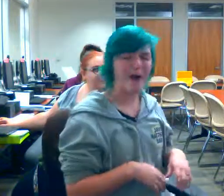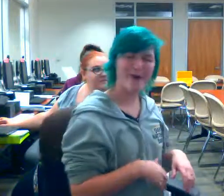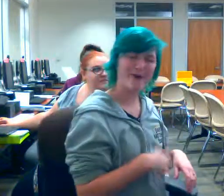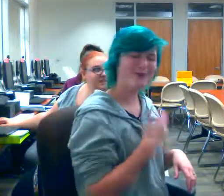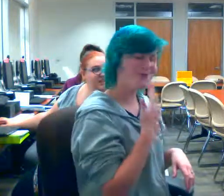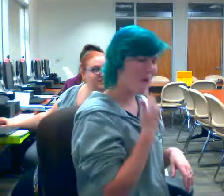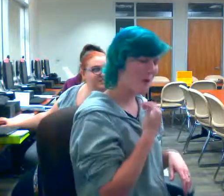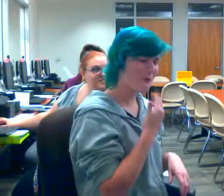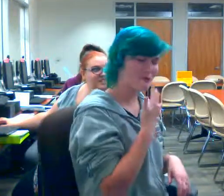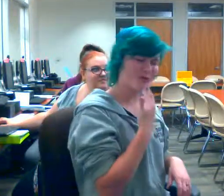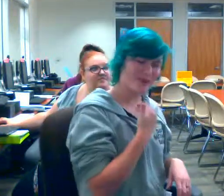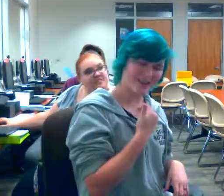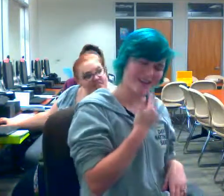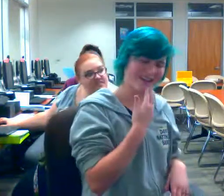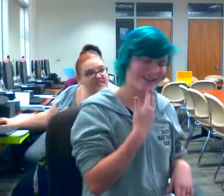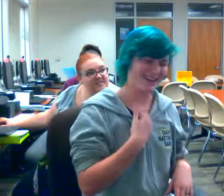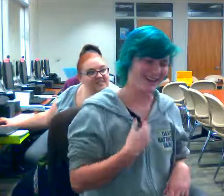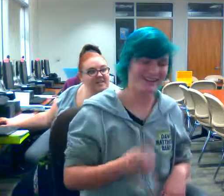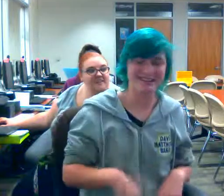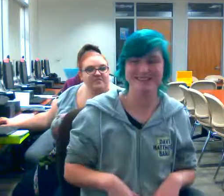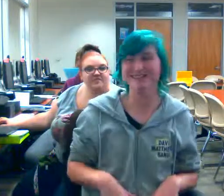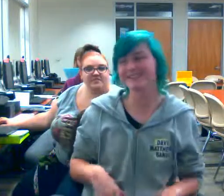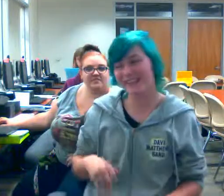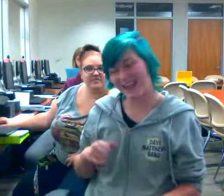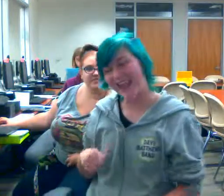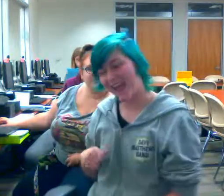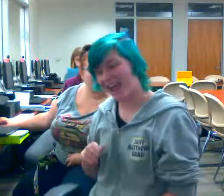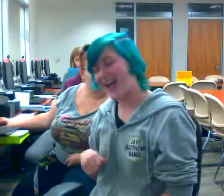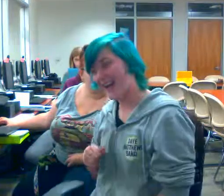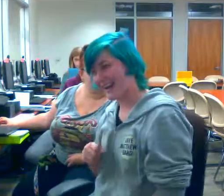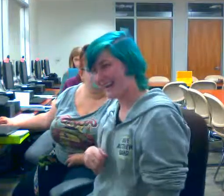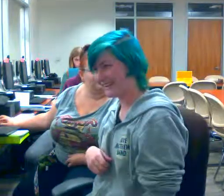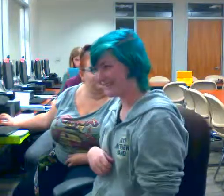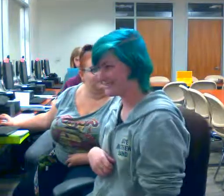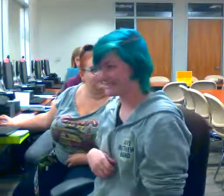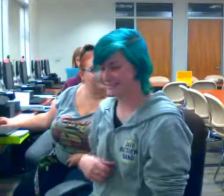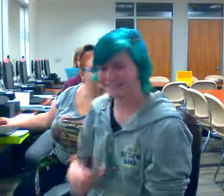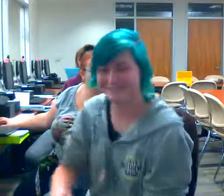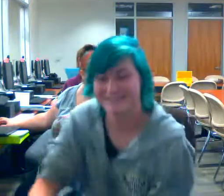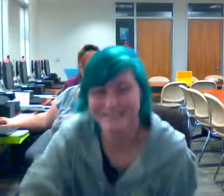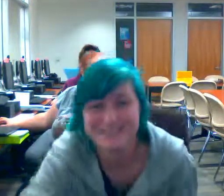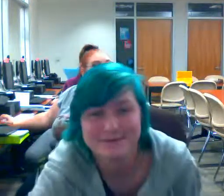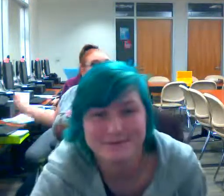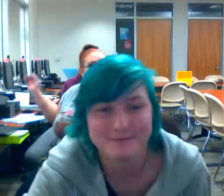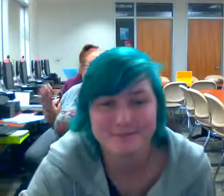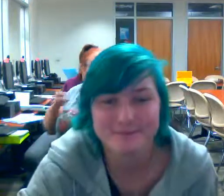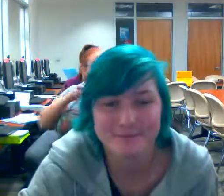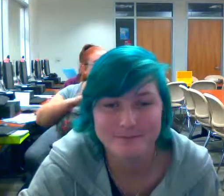She's nice, but she's just harsh. She's really, really harsh. And then it doesn't, I don't feel like it reflects as well as we're doing. very good. Take bye.